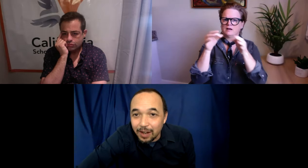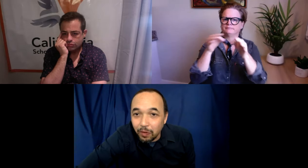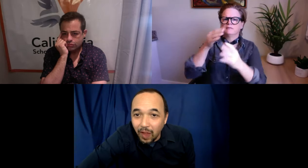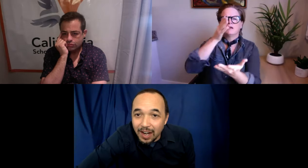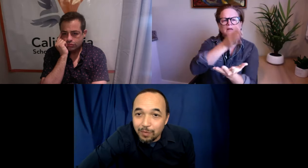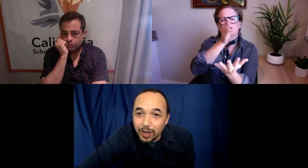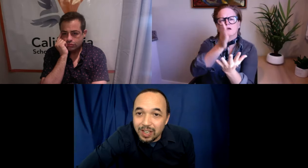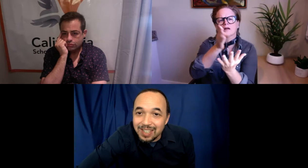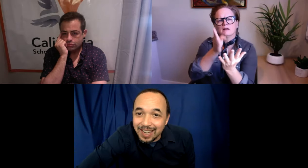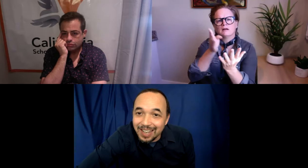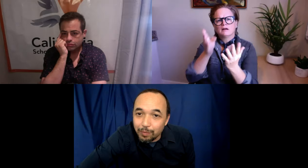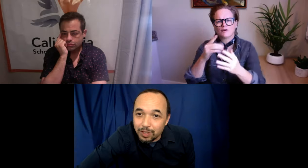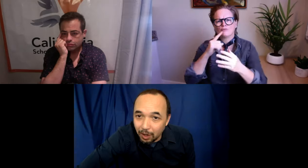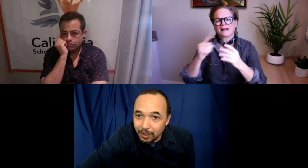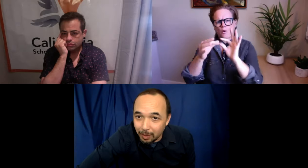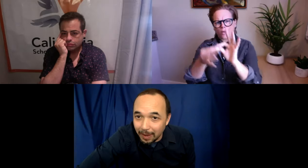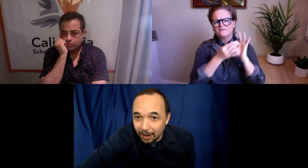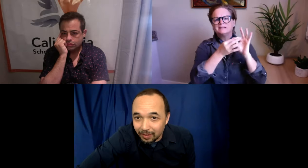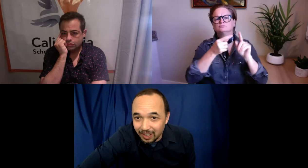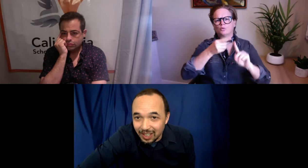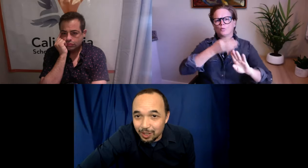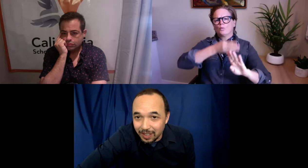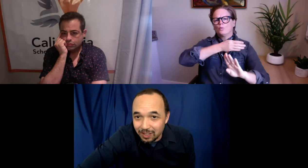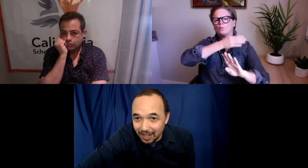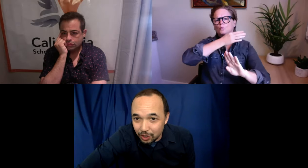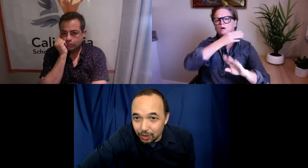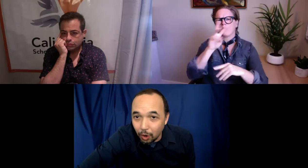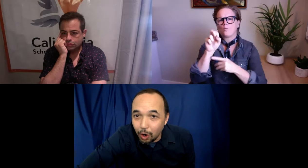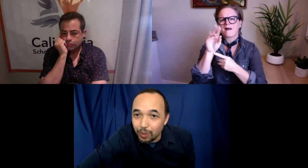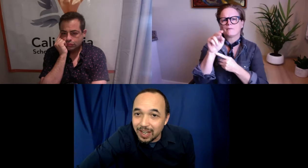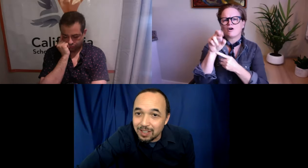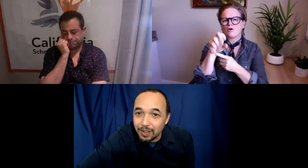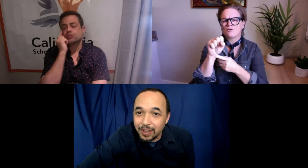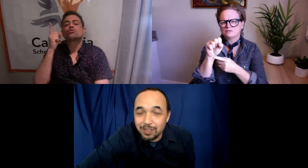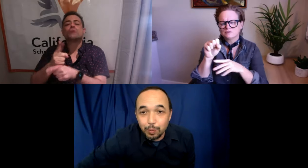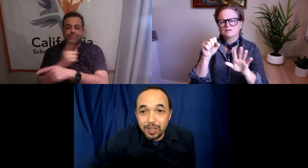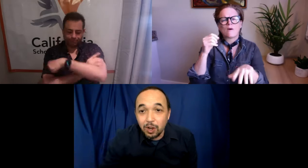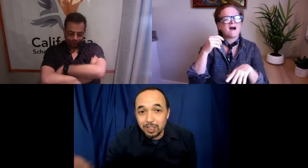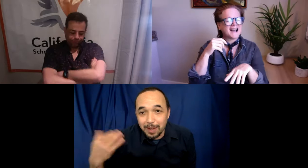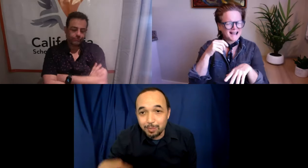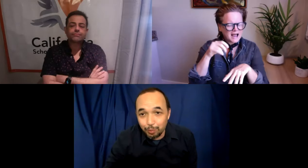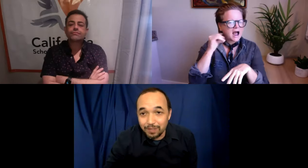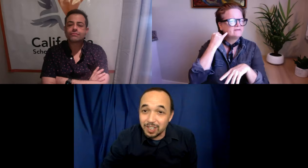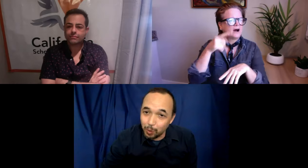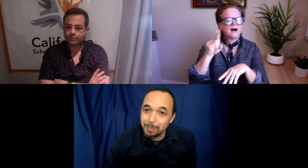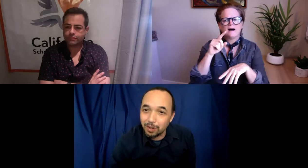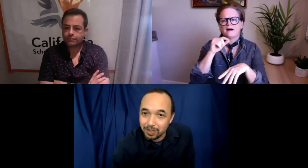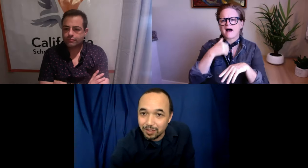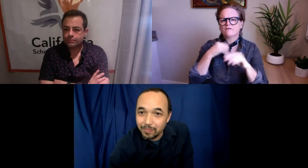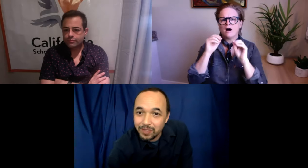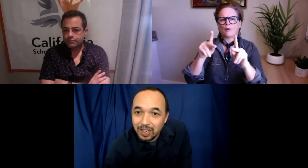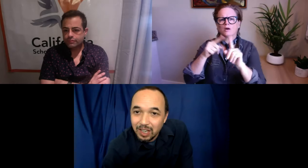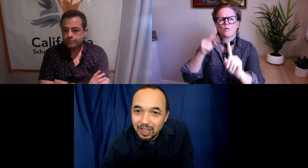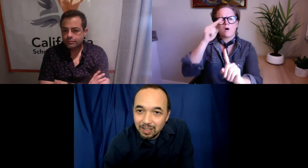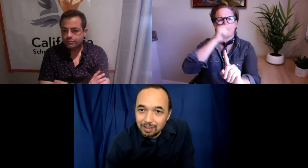And a lot of what Dave was talking about in each of these sections all relate to the things that we talked about in previous webinars.